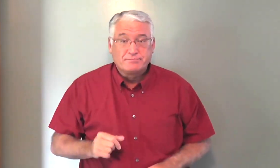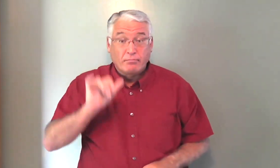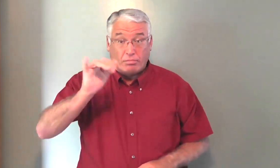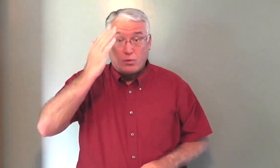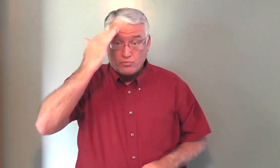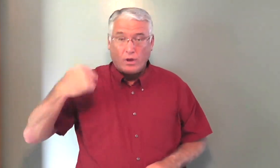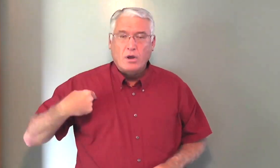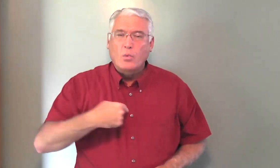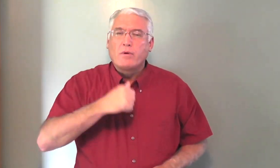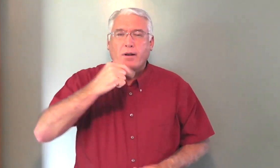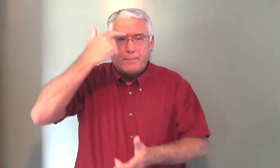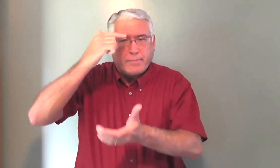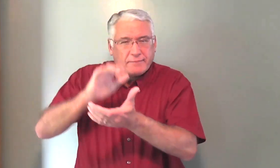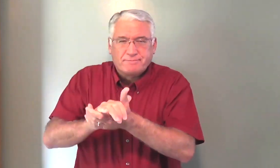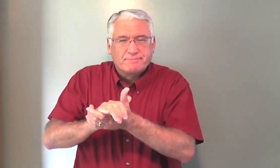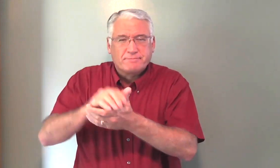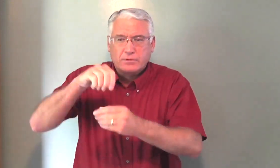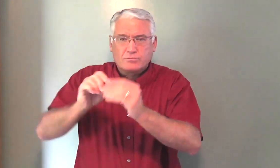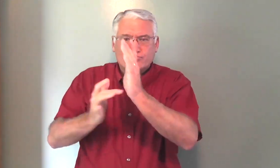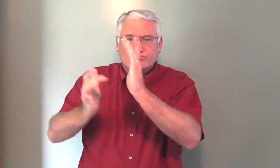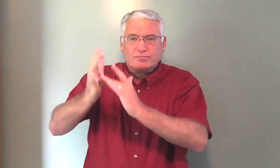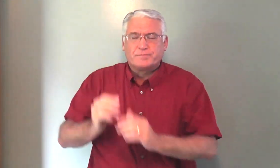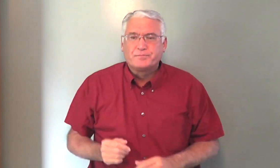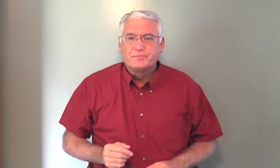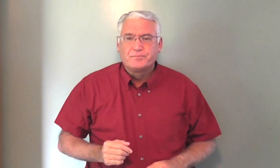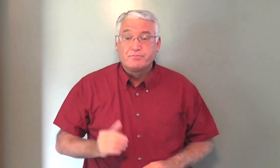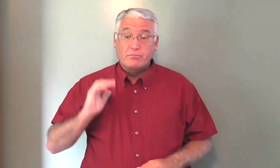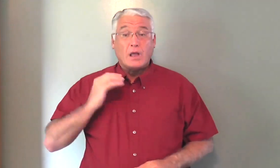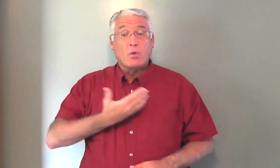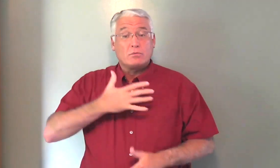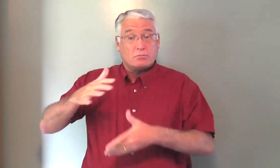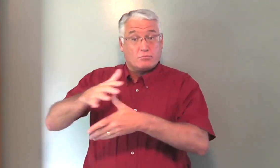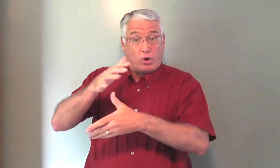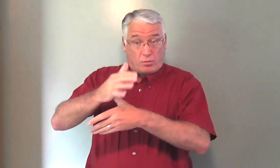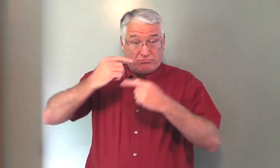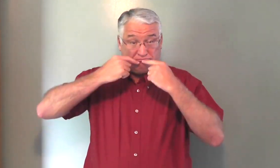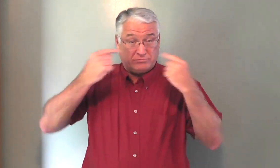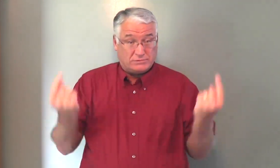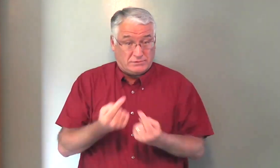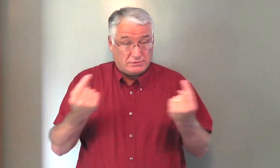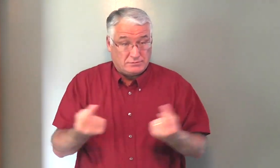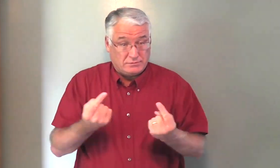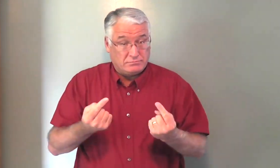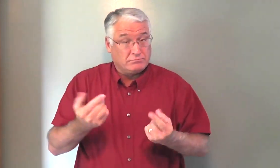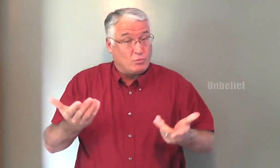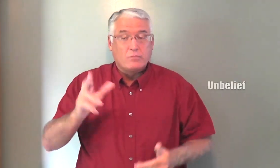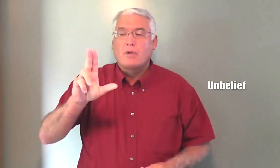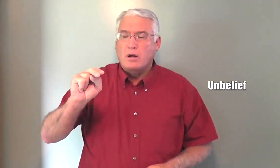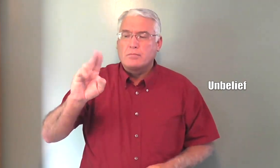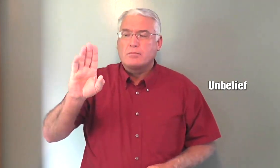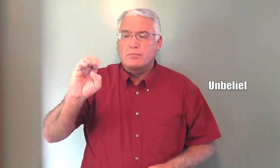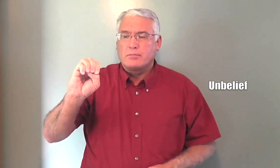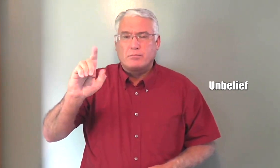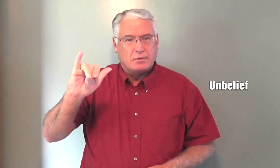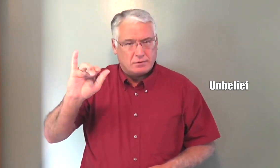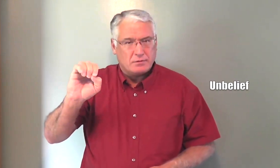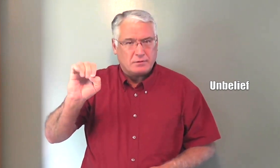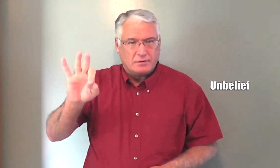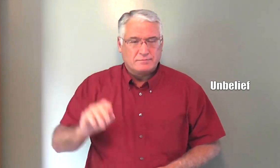nature from Adam. And that's why we do not believe in Jesus Christ. Our primary sin is what? It's unbelief.